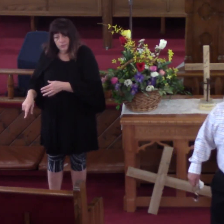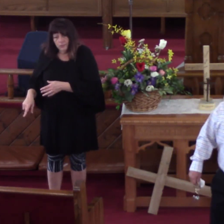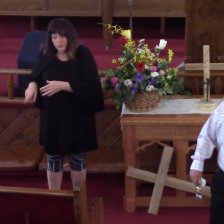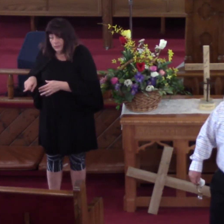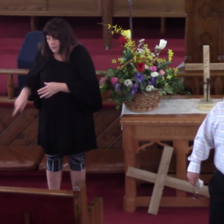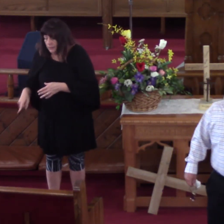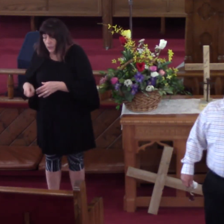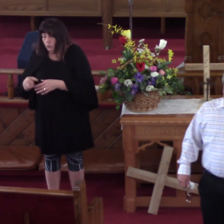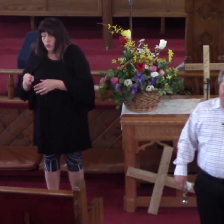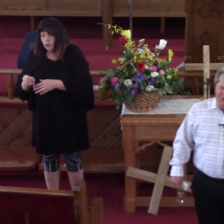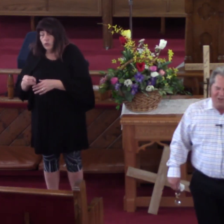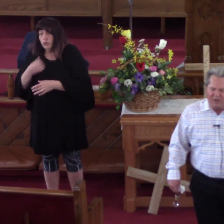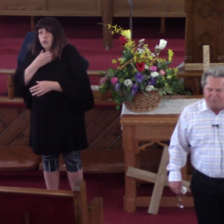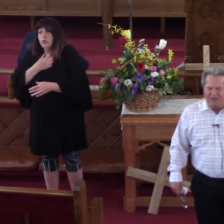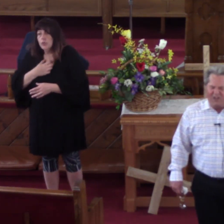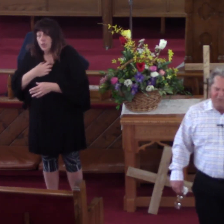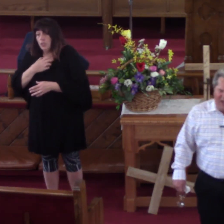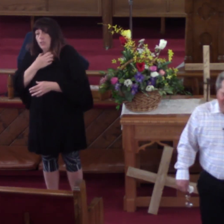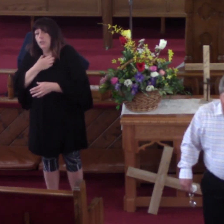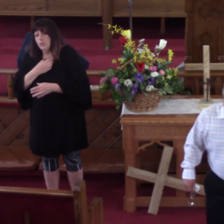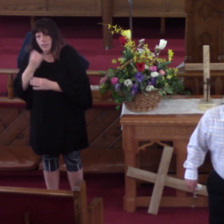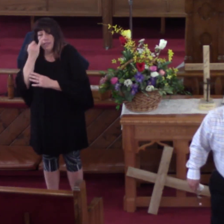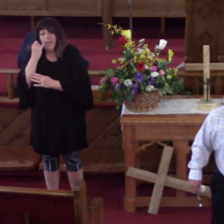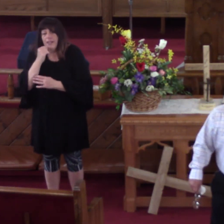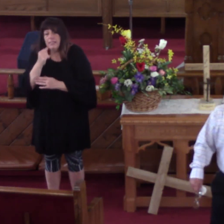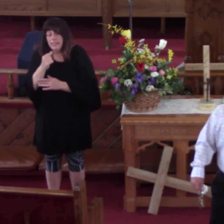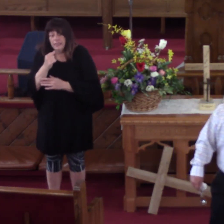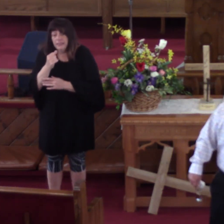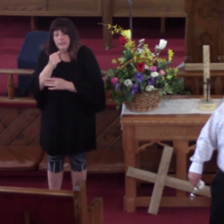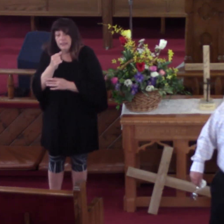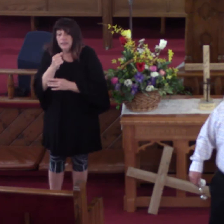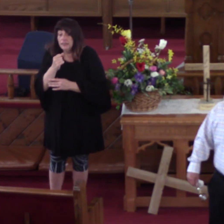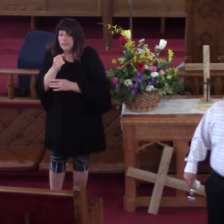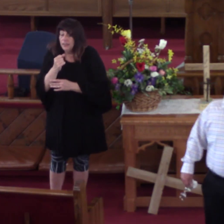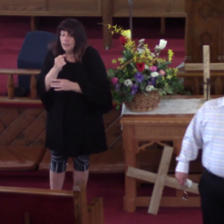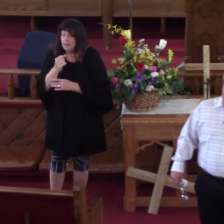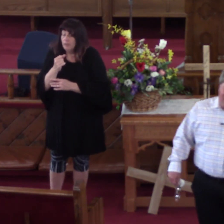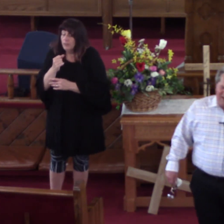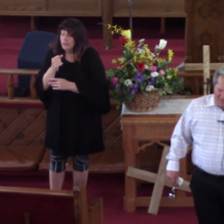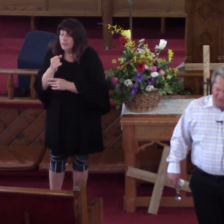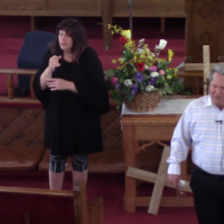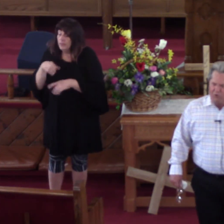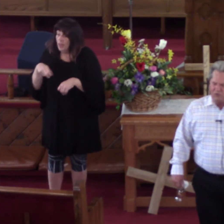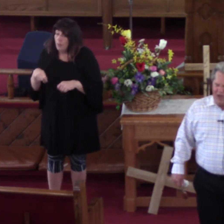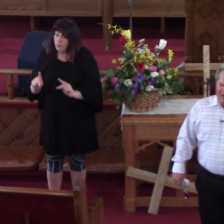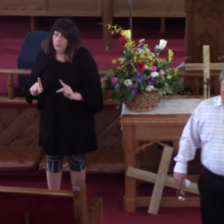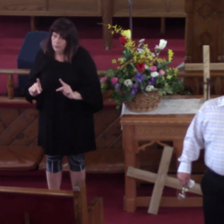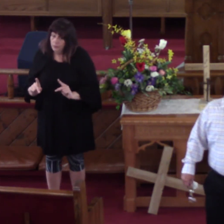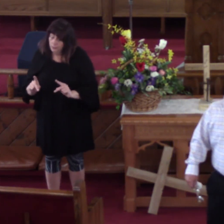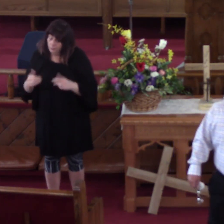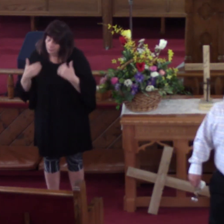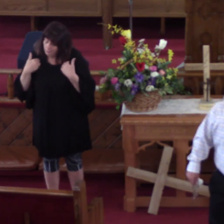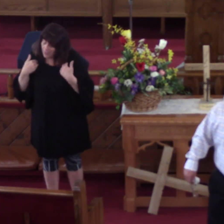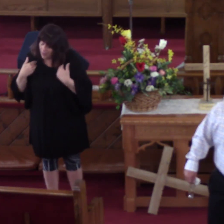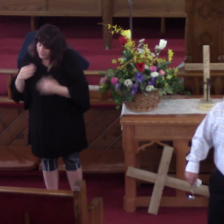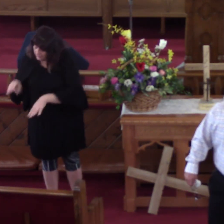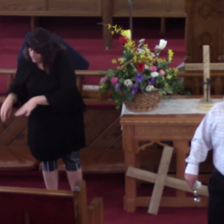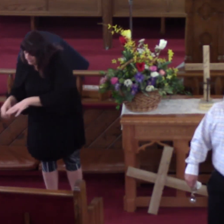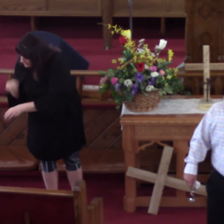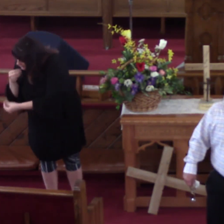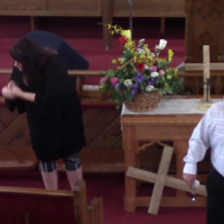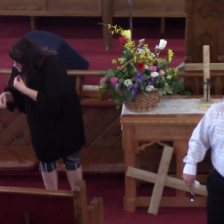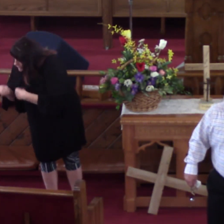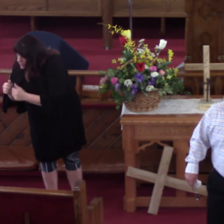hungry that if the opportunity had been given, he'd probably eat of some of those husks that those hogs were